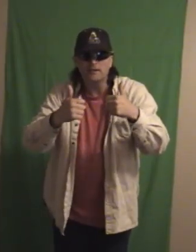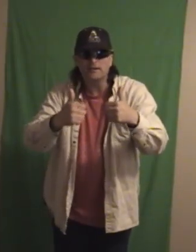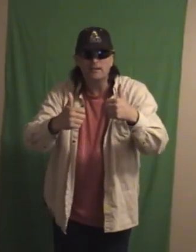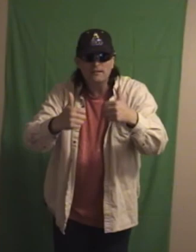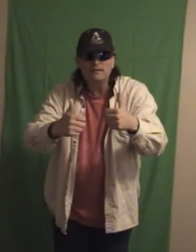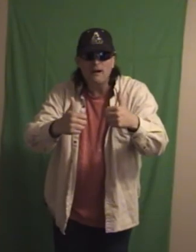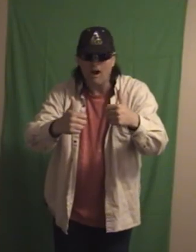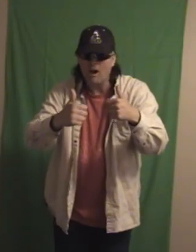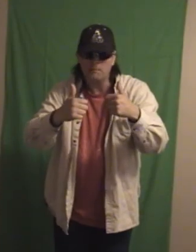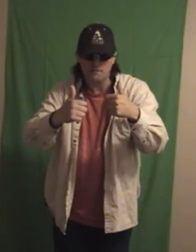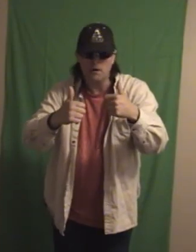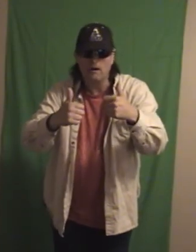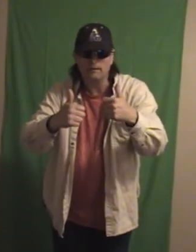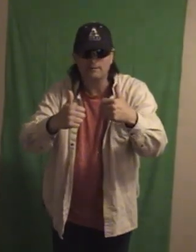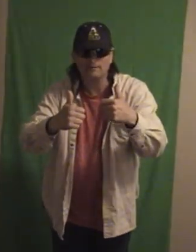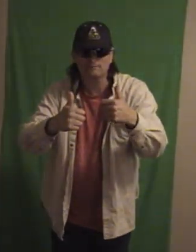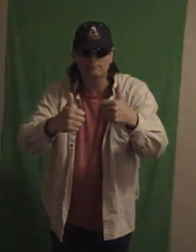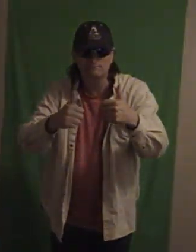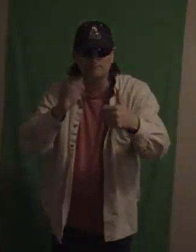I'll be back you